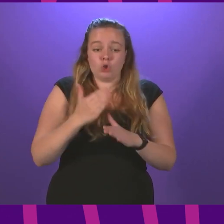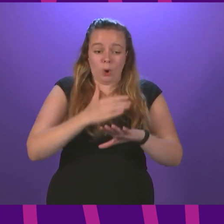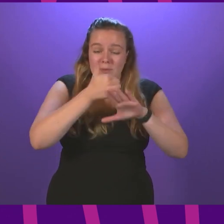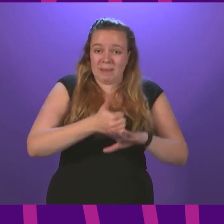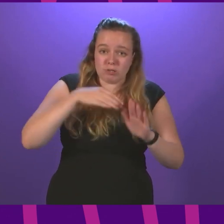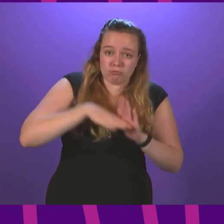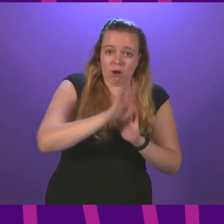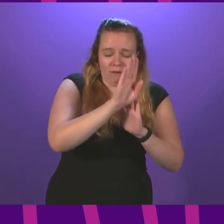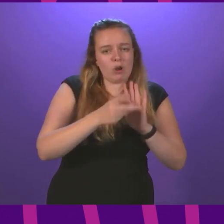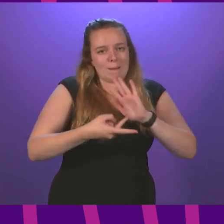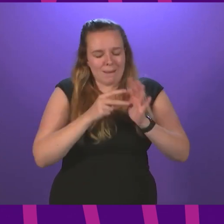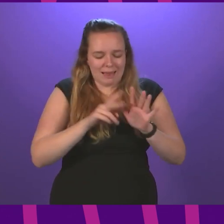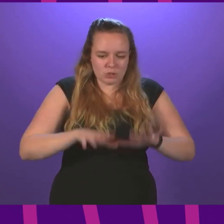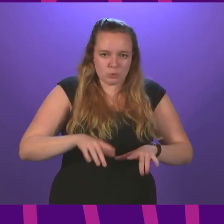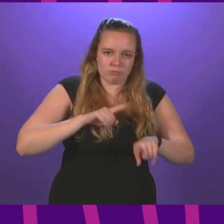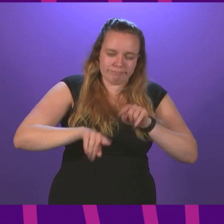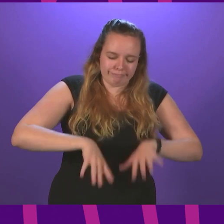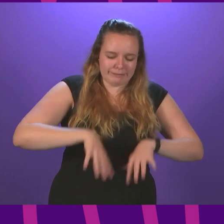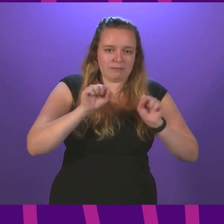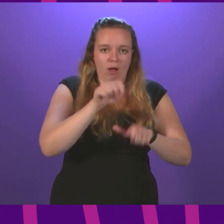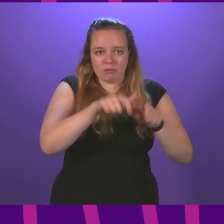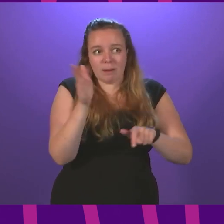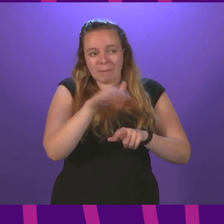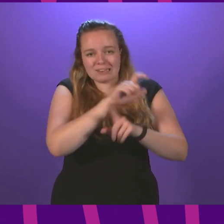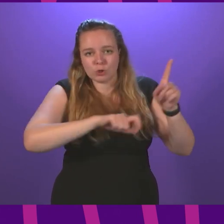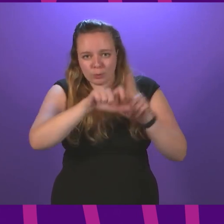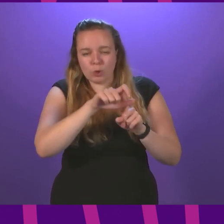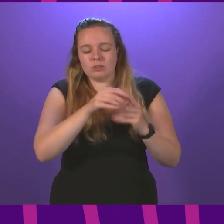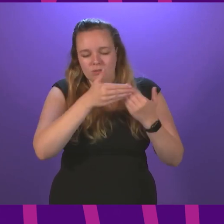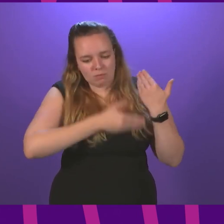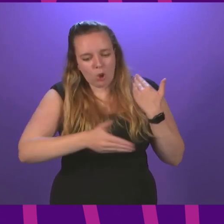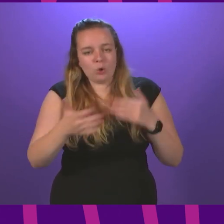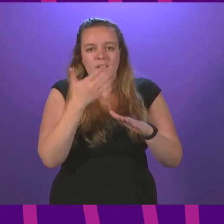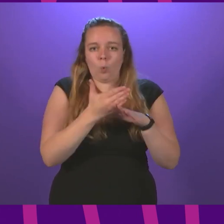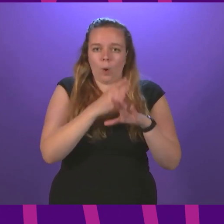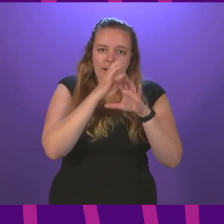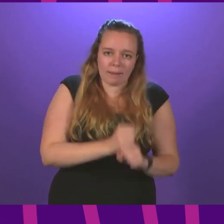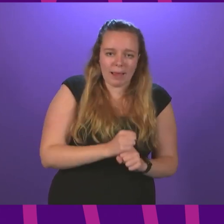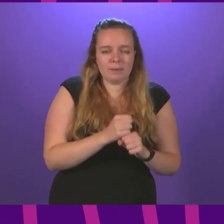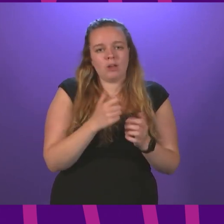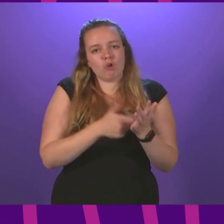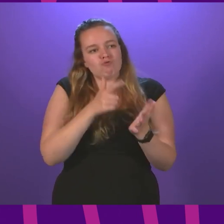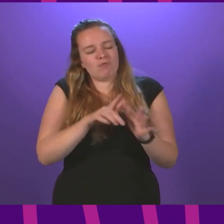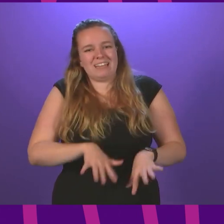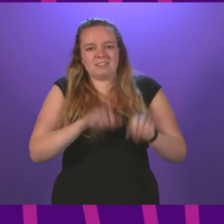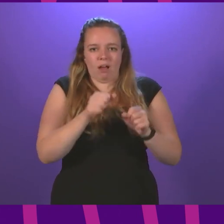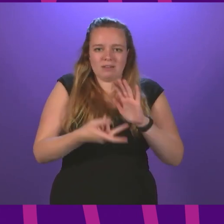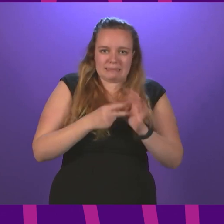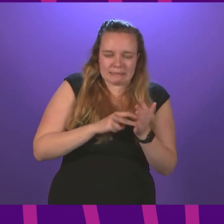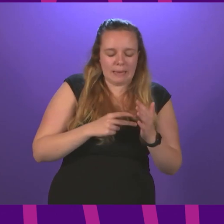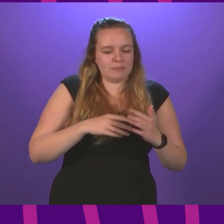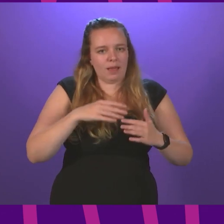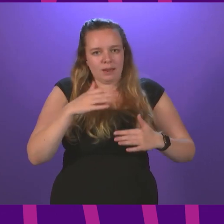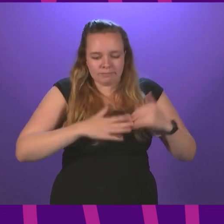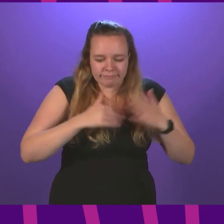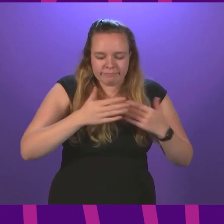and plans to kick-start individuals into the community, long-standing work commitments, restarting schemes and building back.